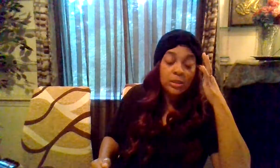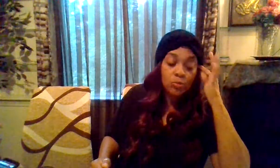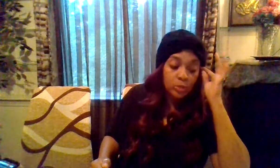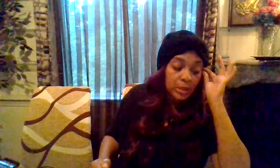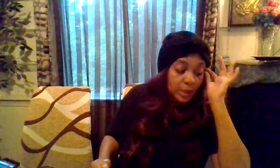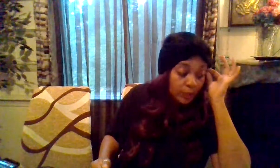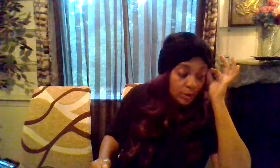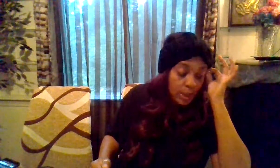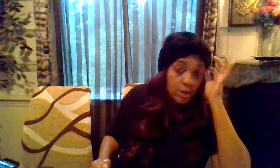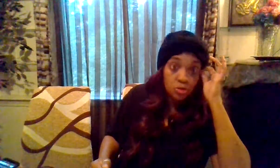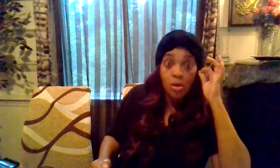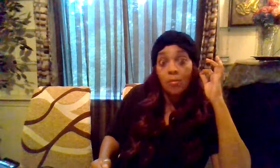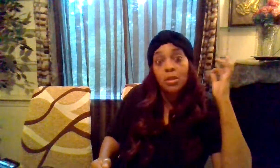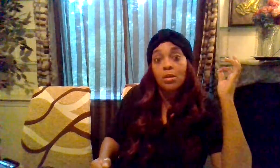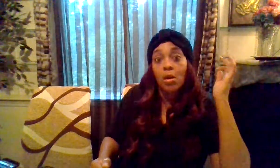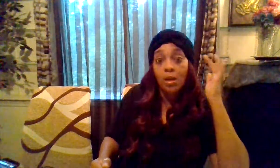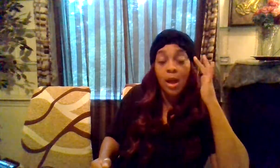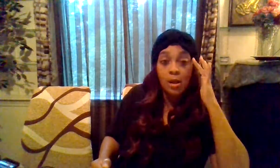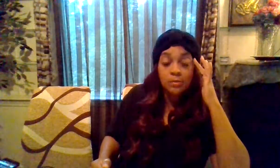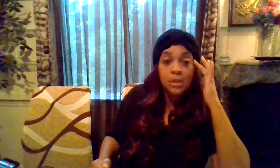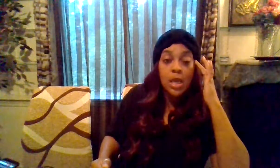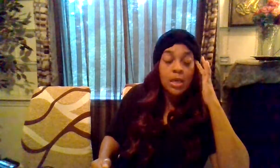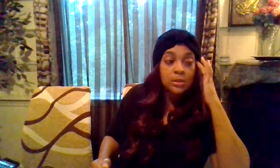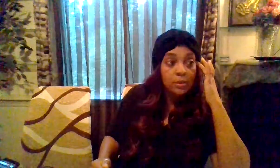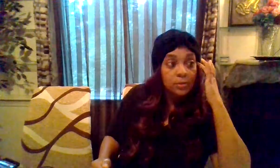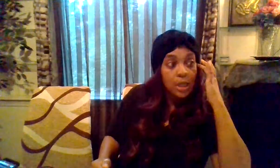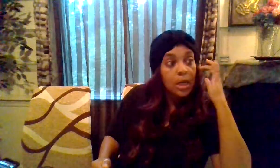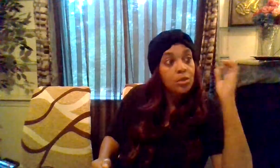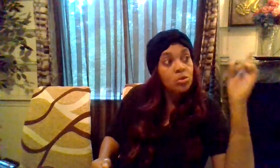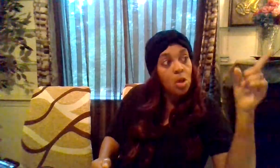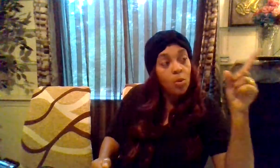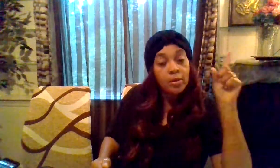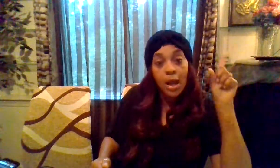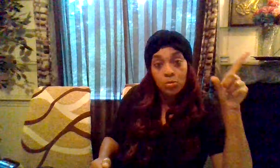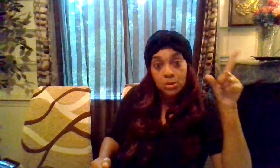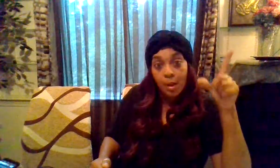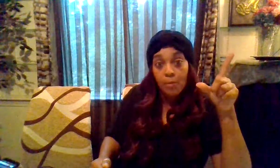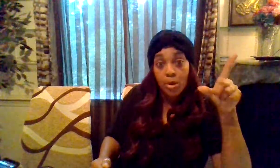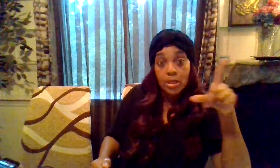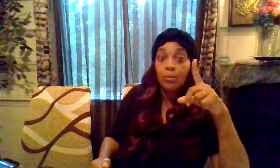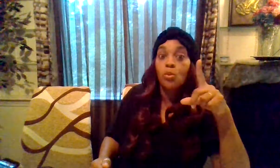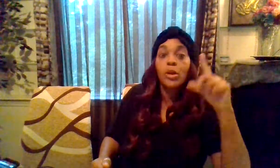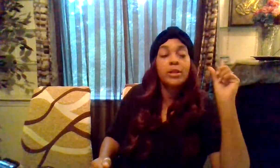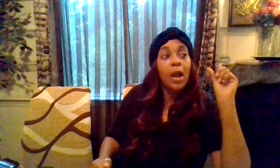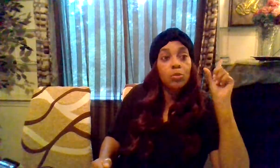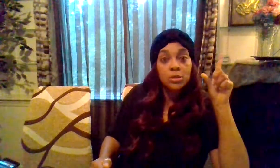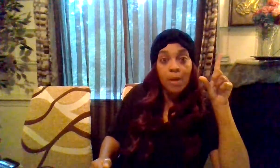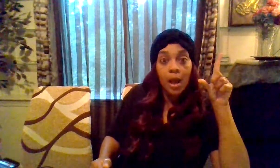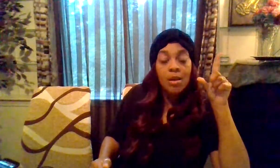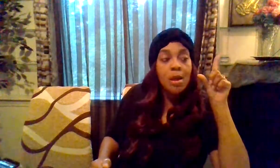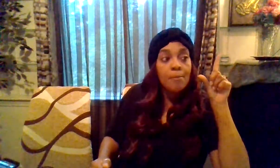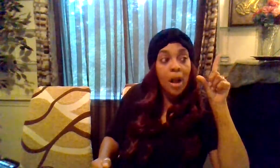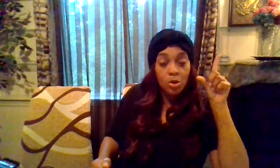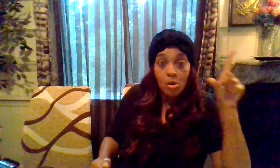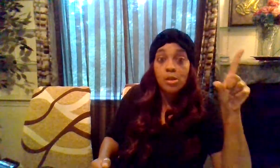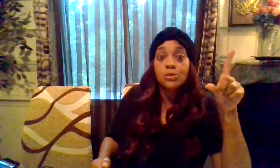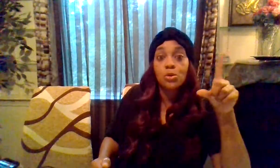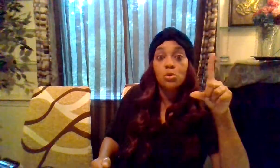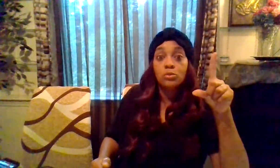keep reliving that trauma in our lives instead of saying you know what that was my breaking point that was my my crossroads